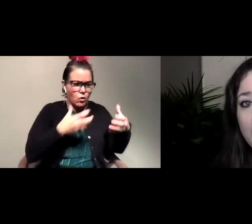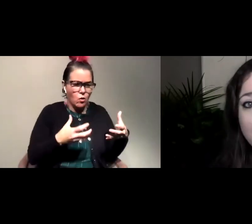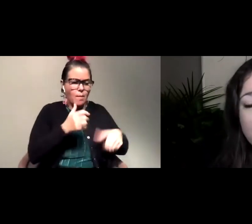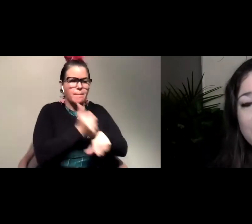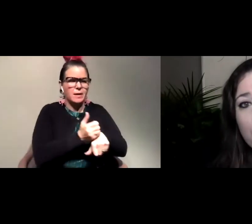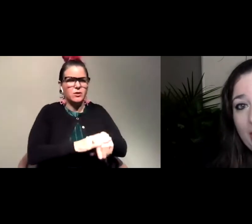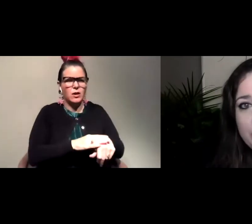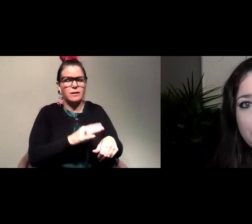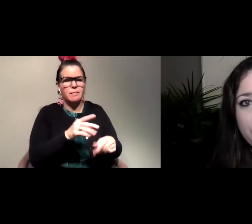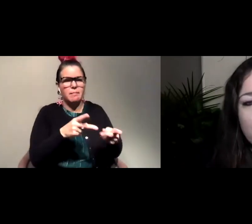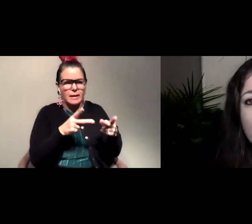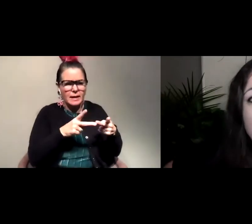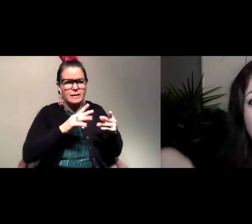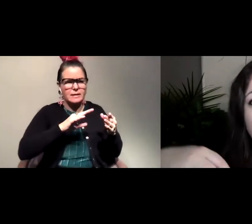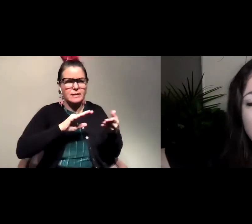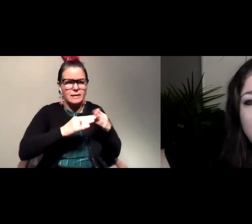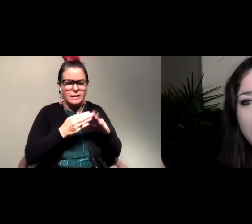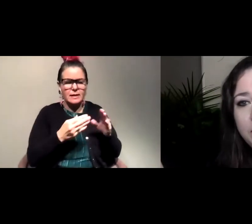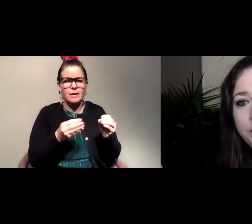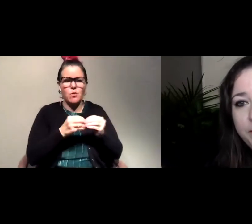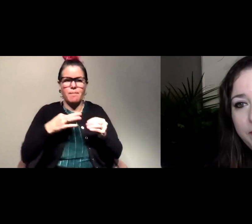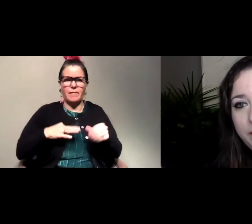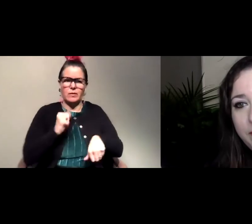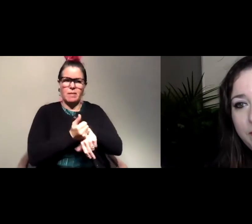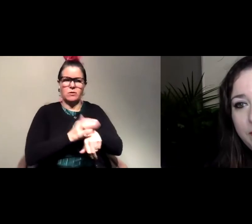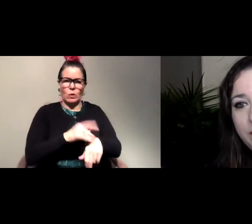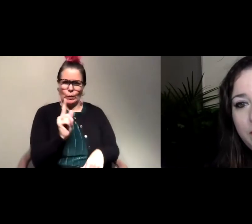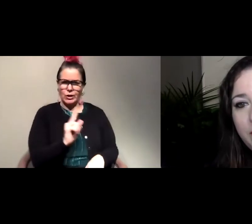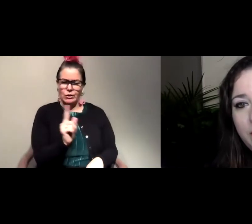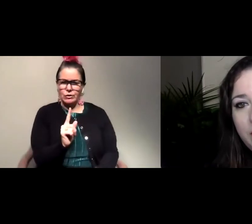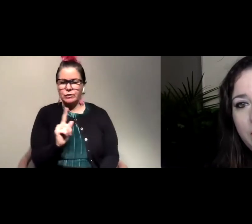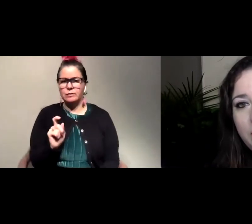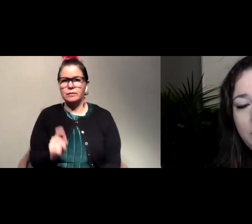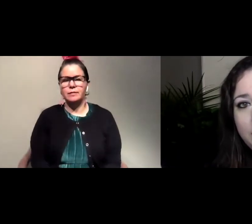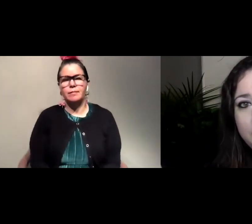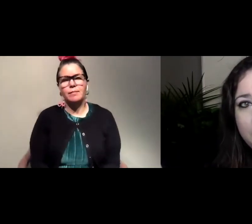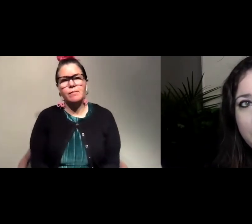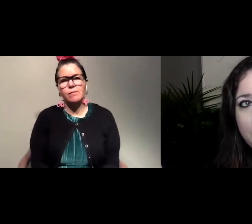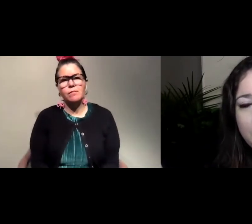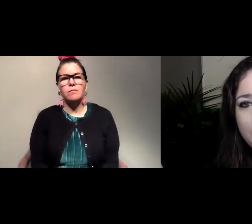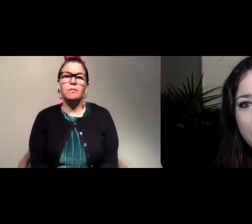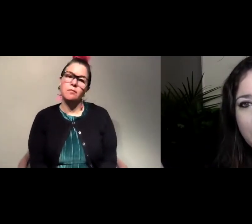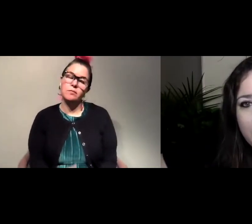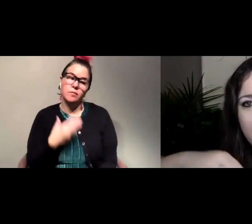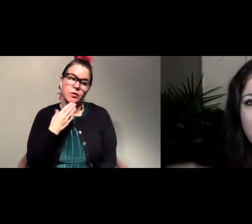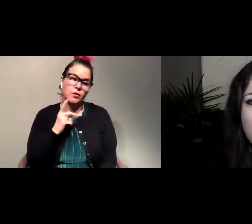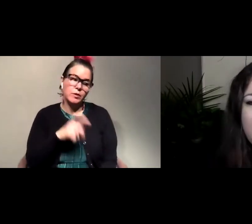based on the place or city that we live that's more beneficial for where you are oh that's a good